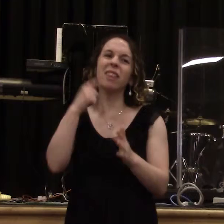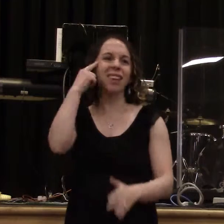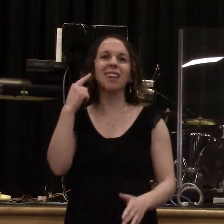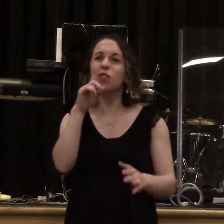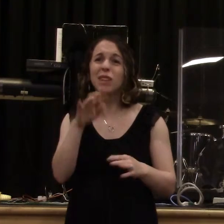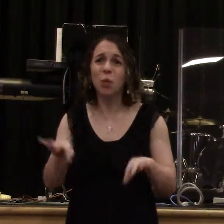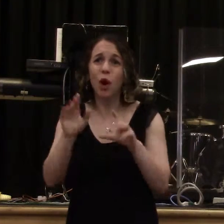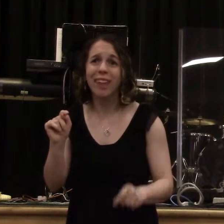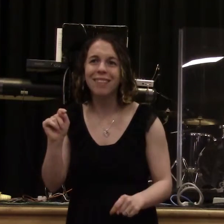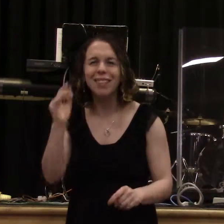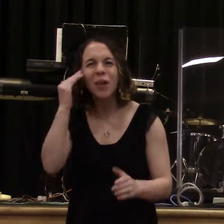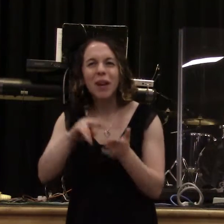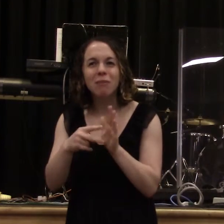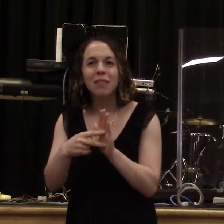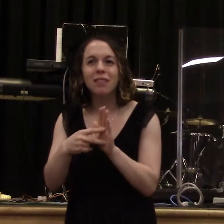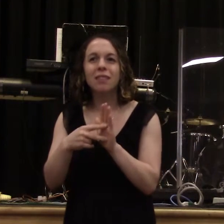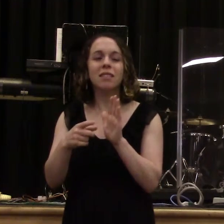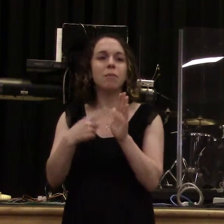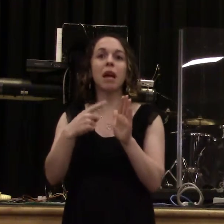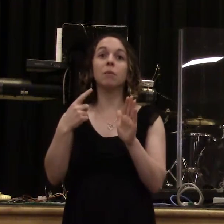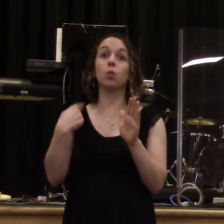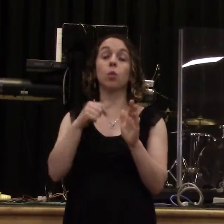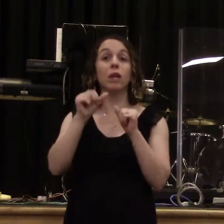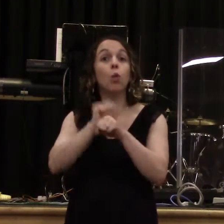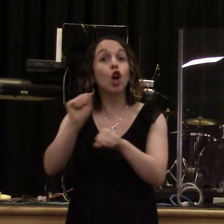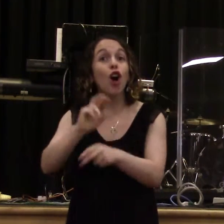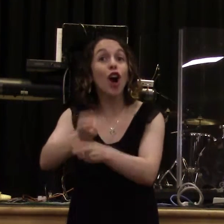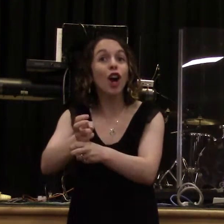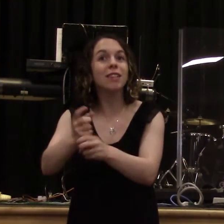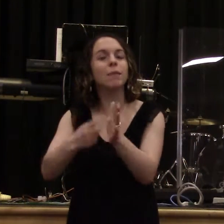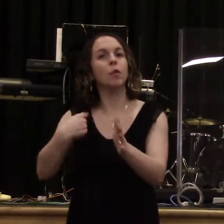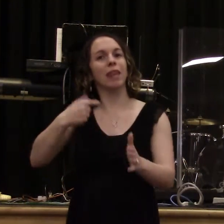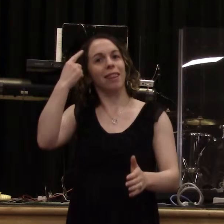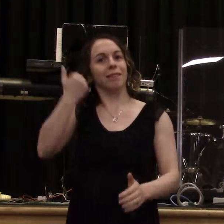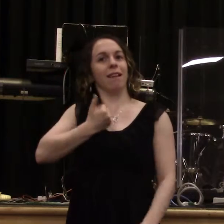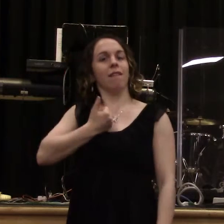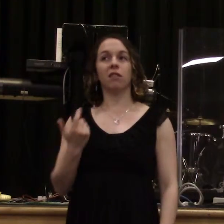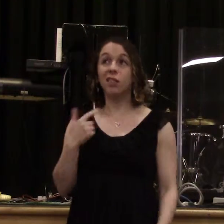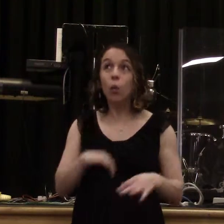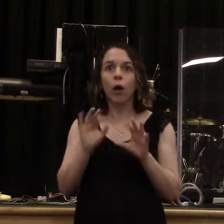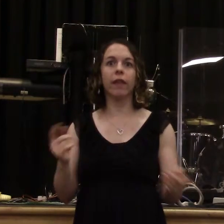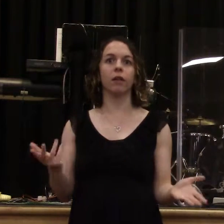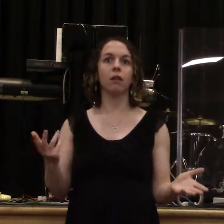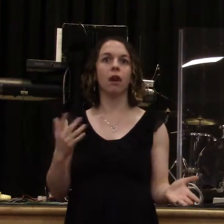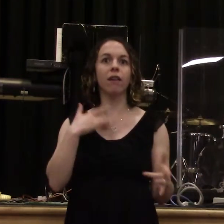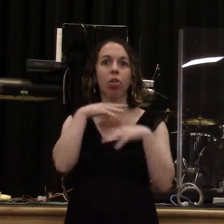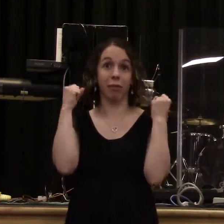Jesus sees your deeds. He sees your love. He sees your faith. How many people are holding on? He sees